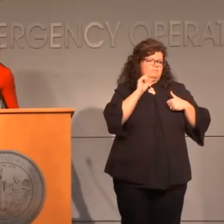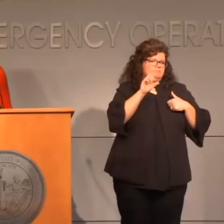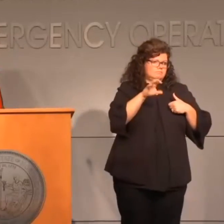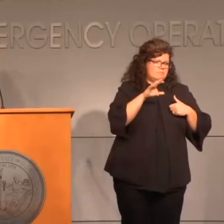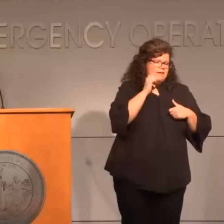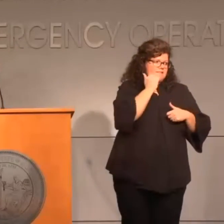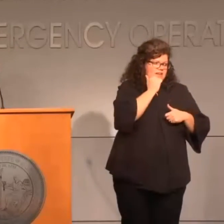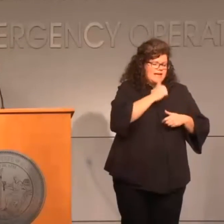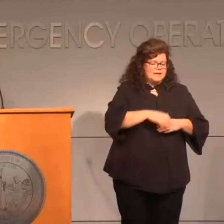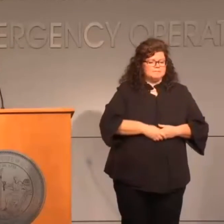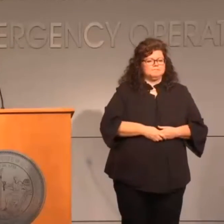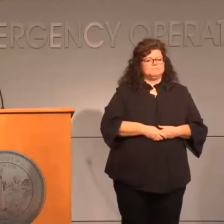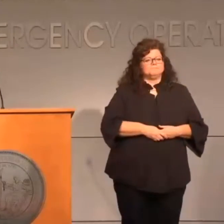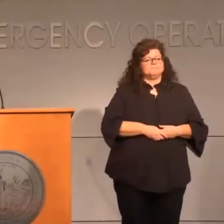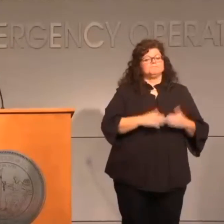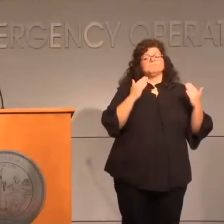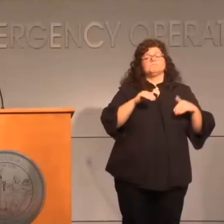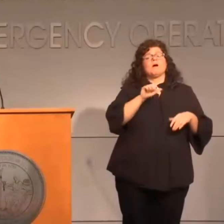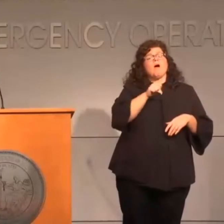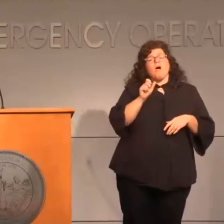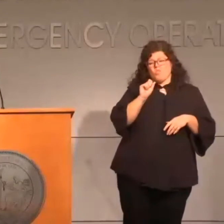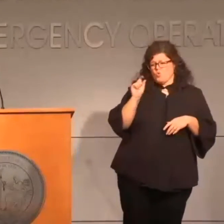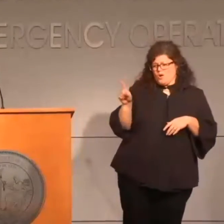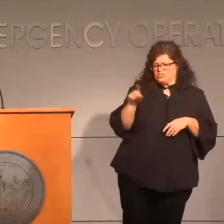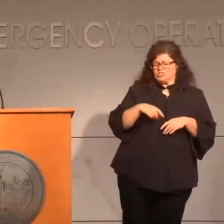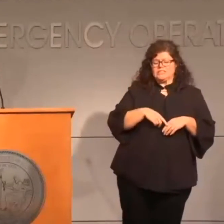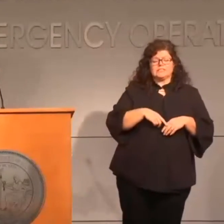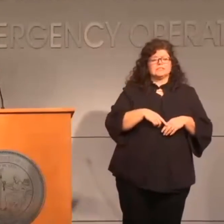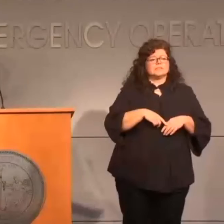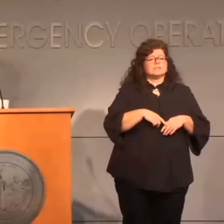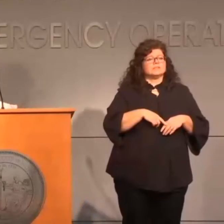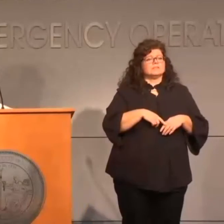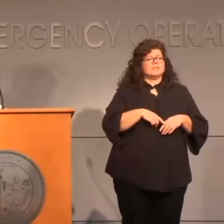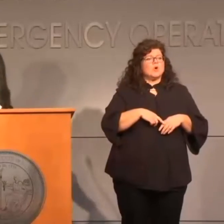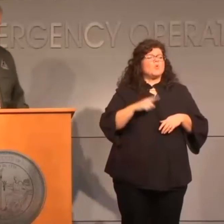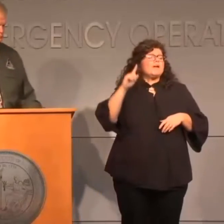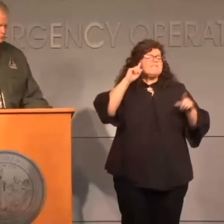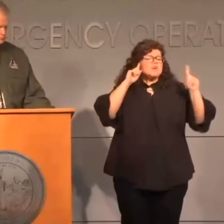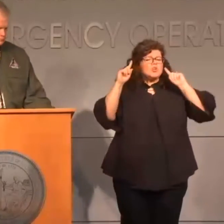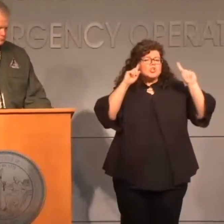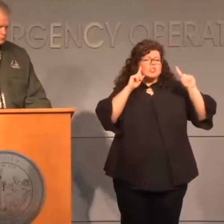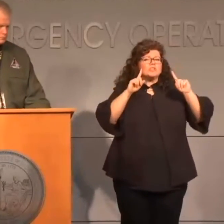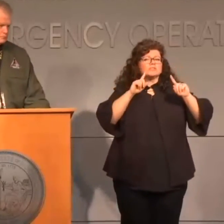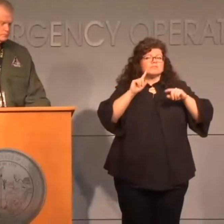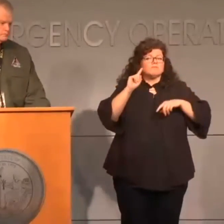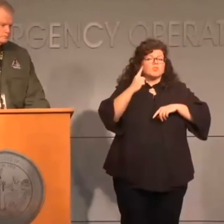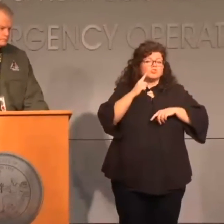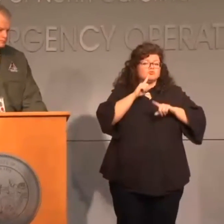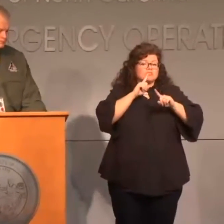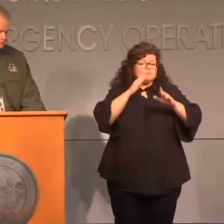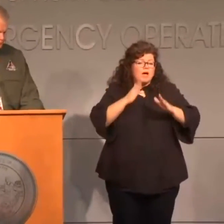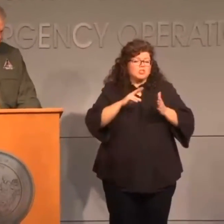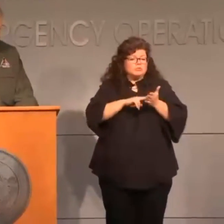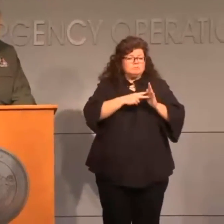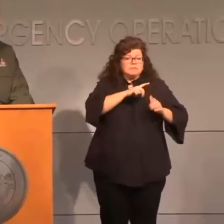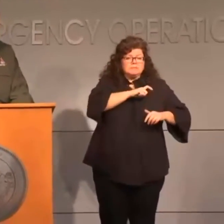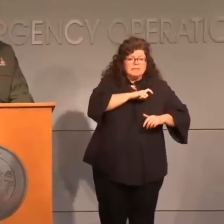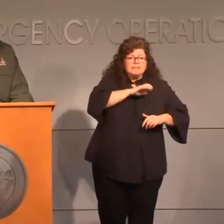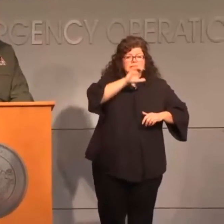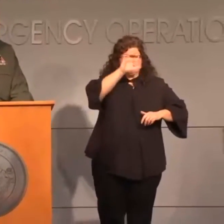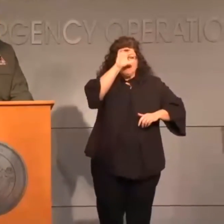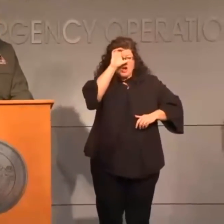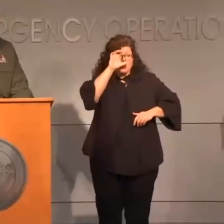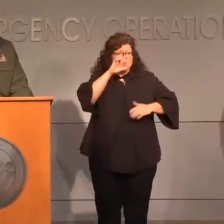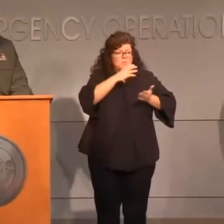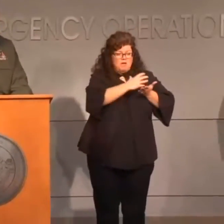We've heard some reports from first responders out in the field and local fire departments and such that are running